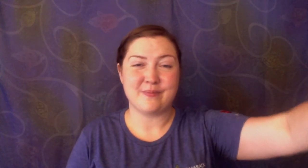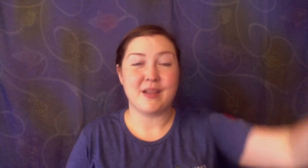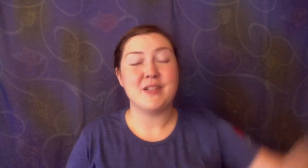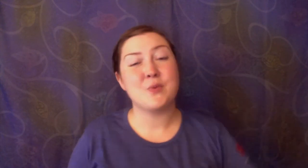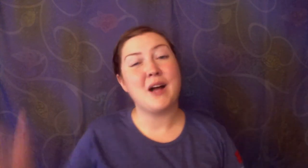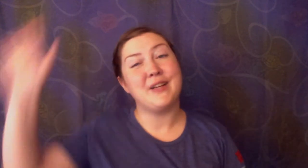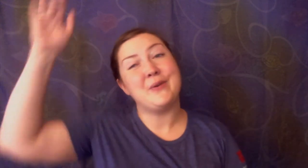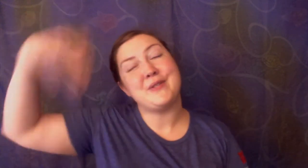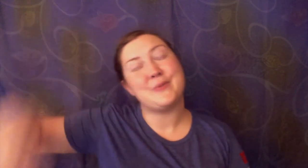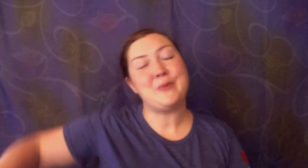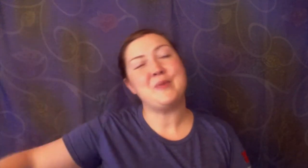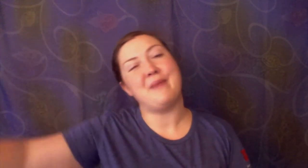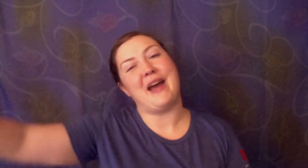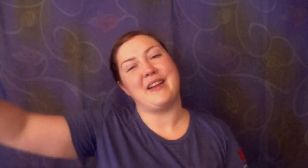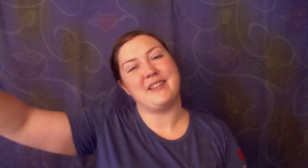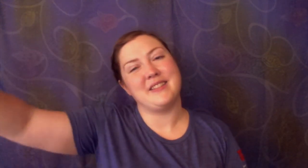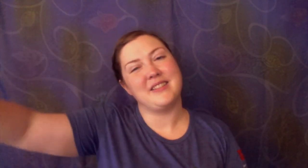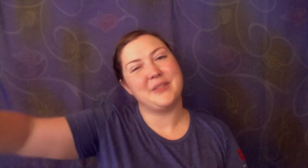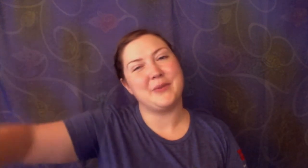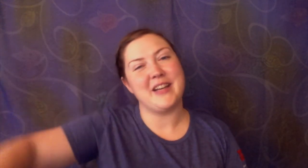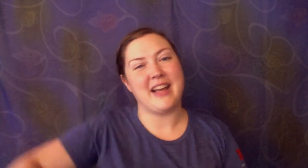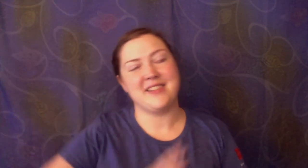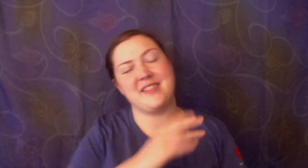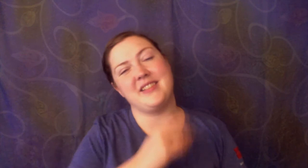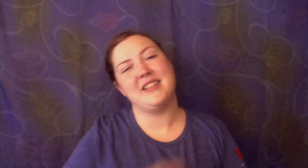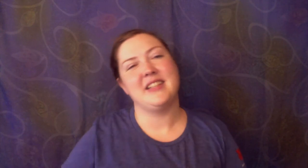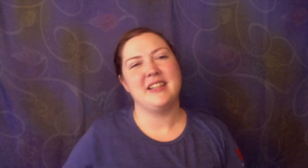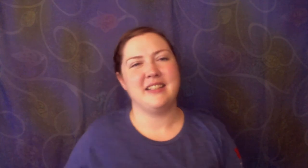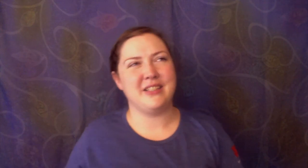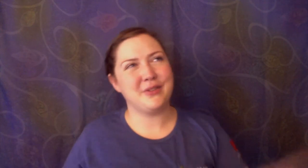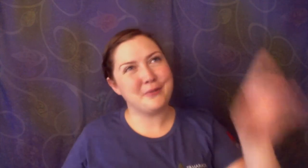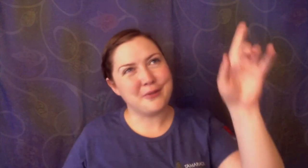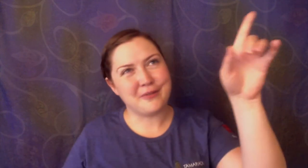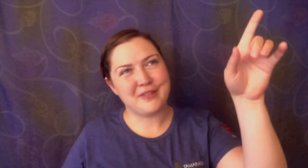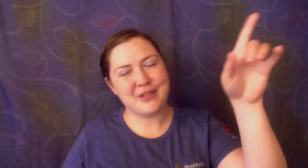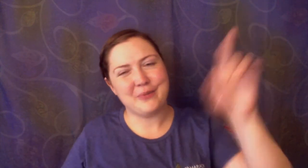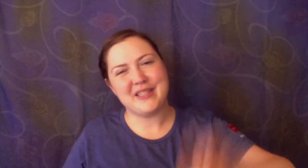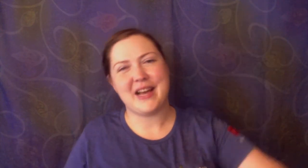Swallow swooped back to her nest near the roof of the human's house.